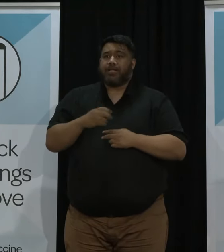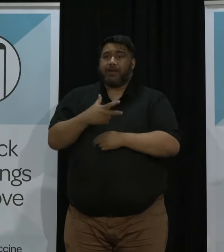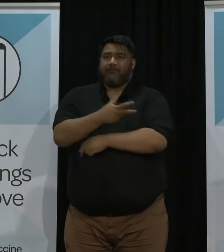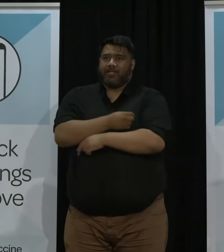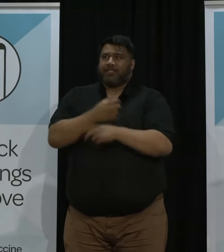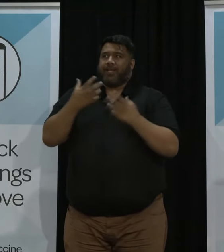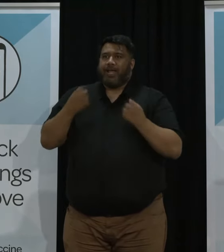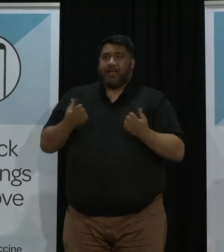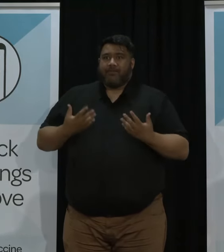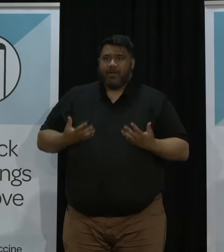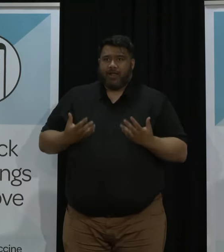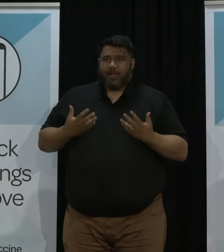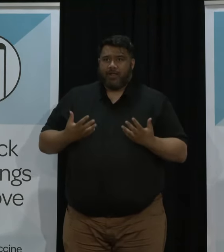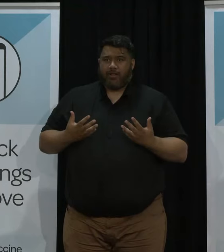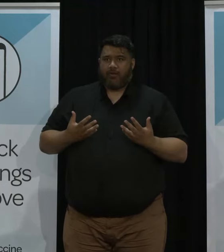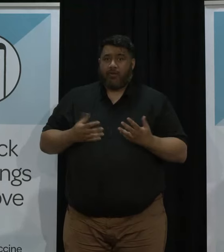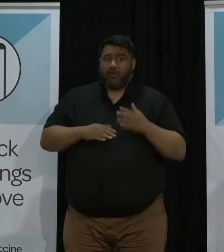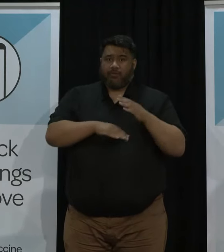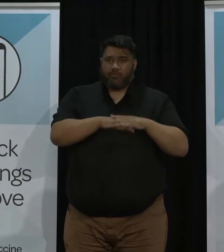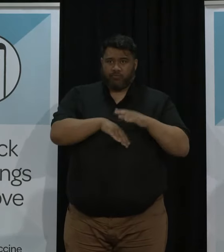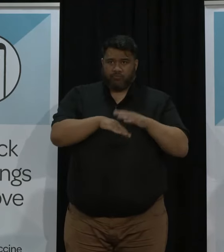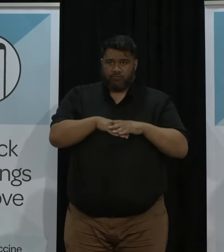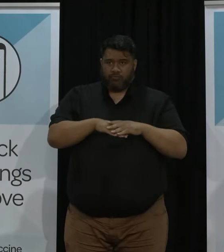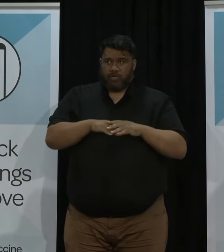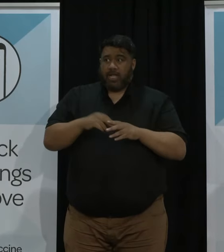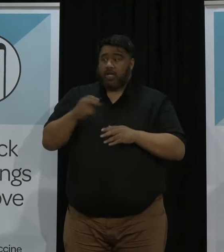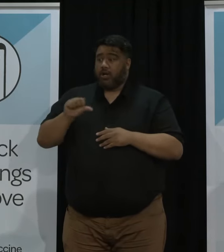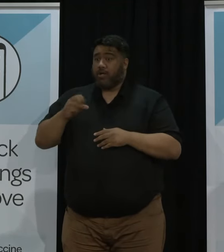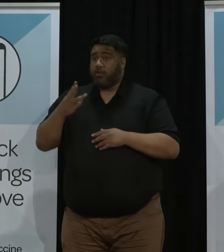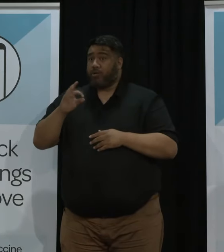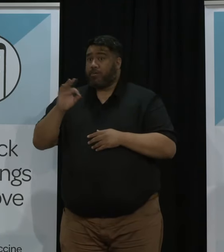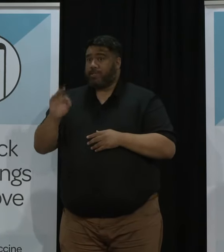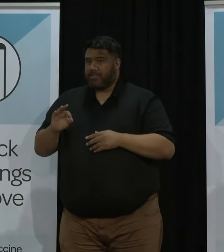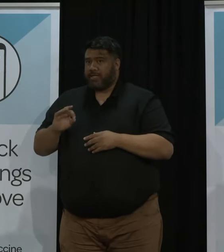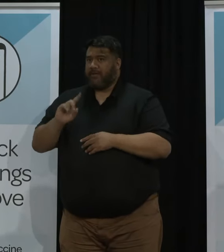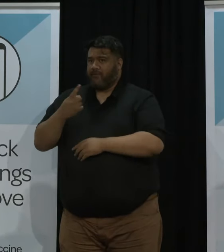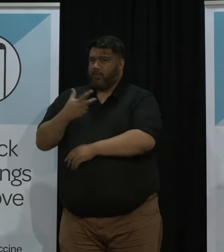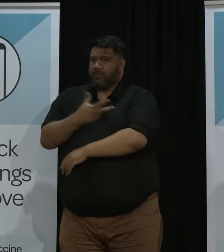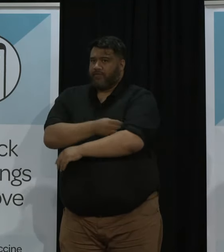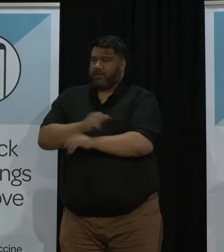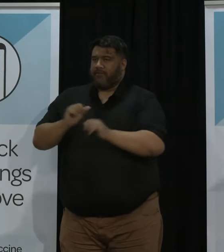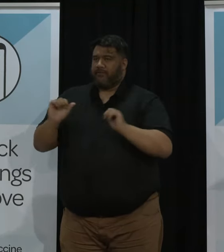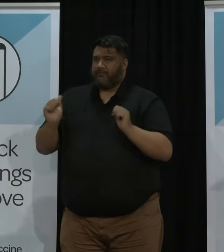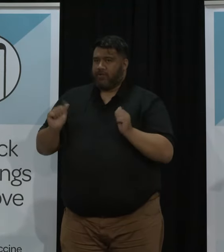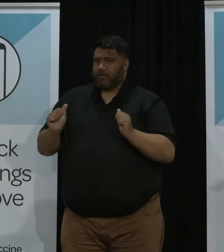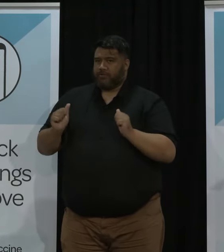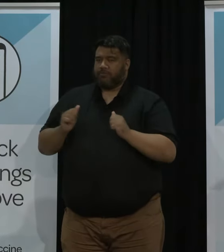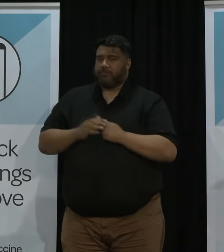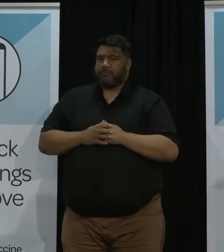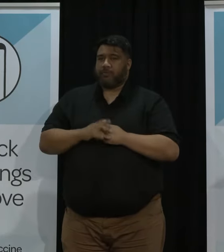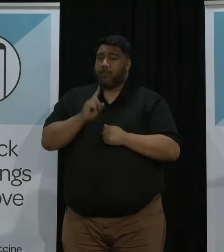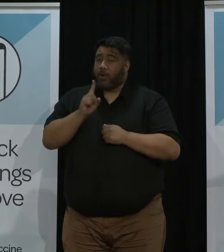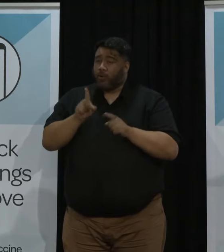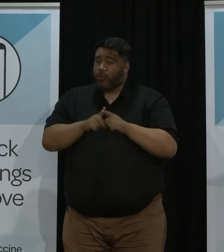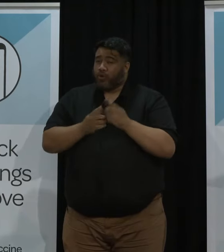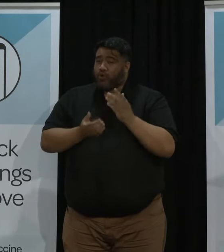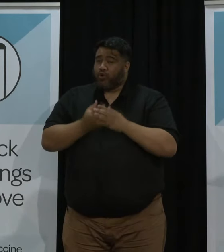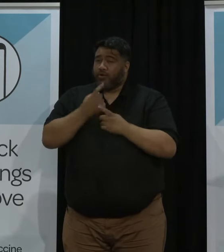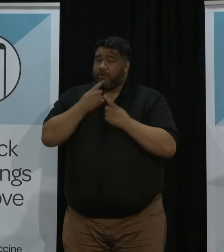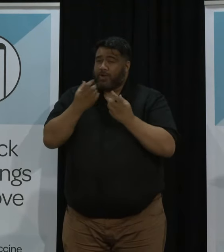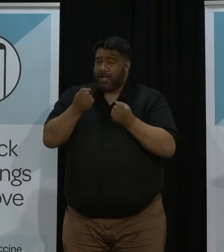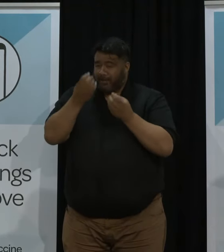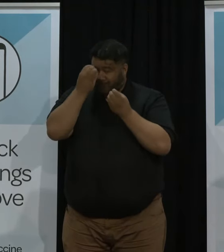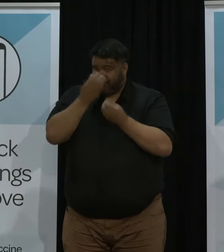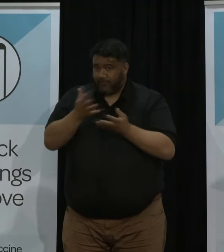vaccinated and 93% have had their first dose We have some new projections that I wanted to share today As a nation we are